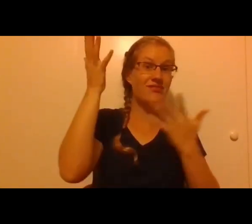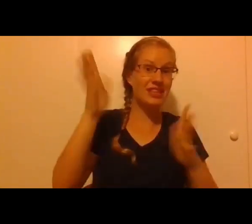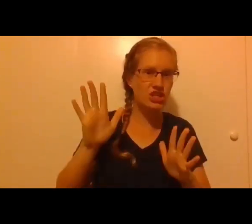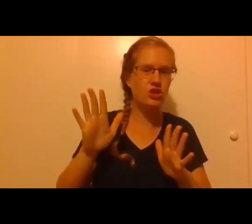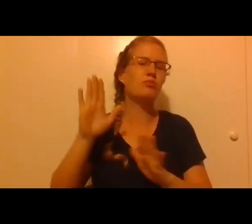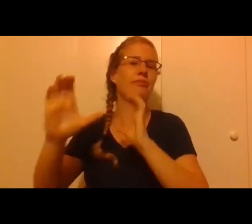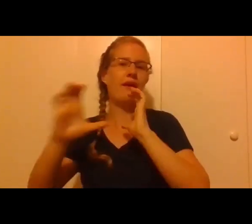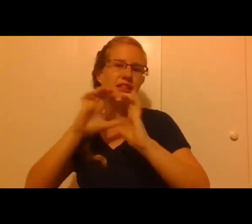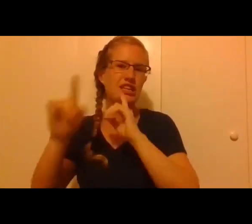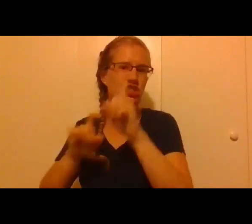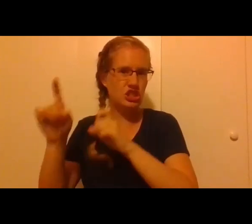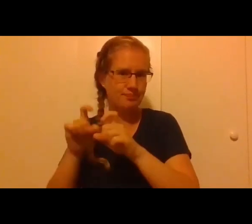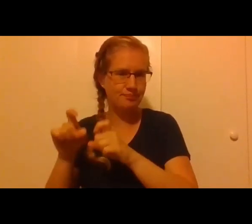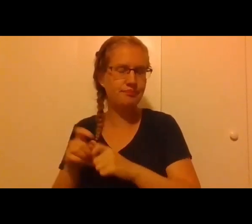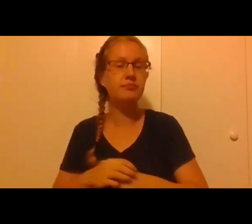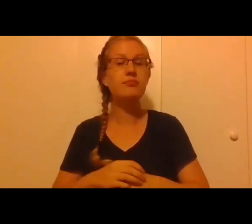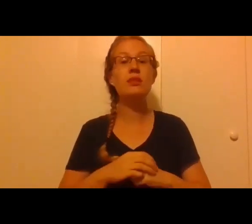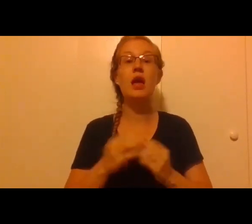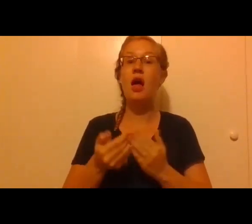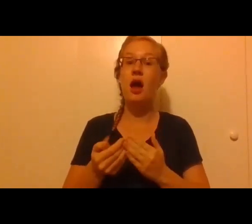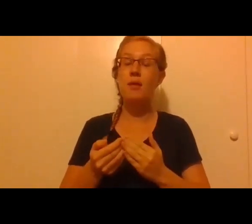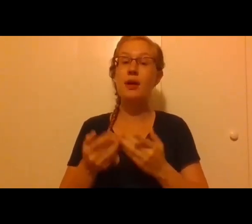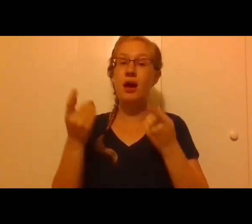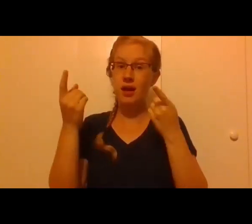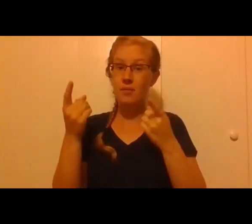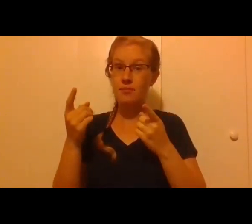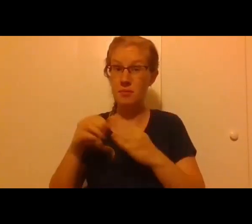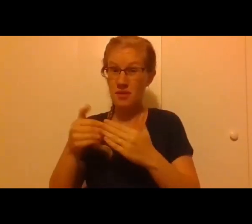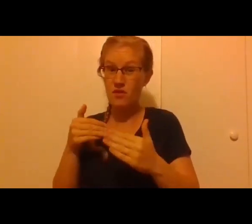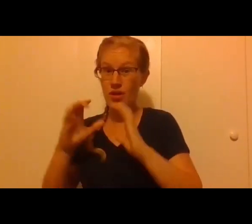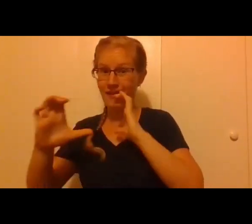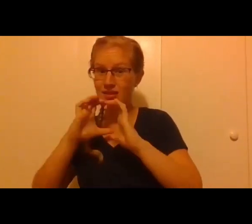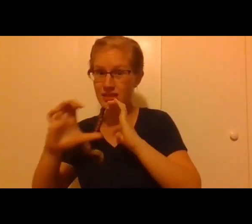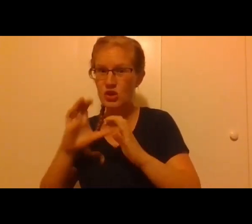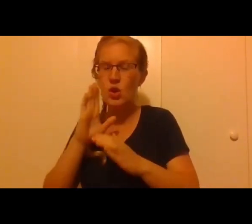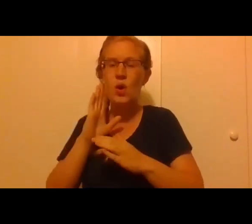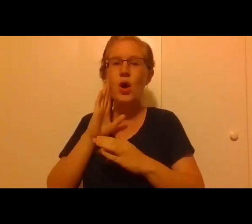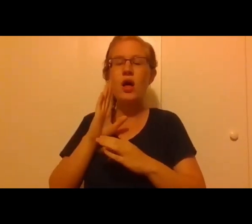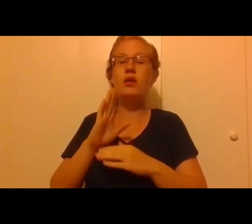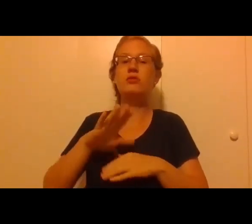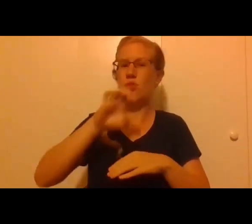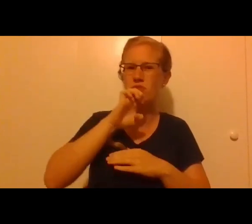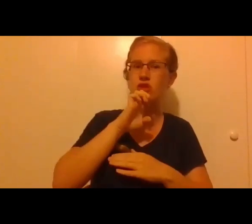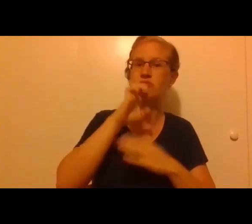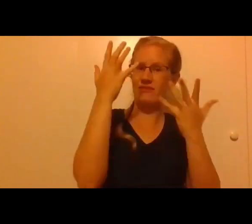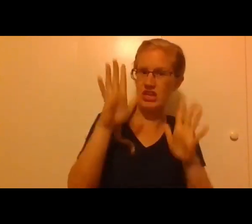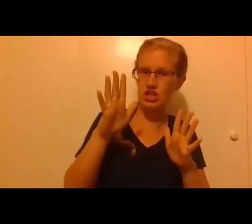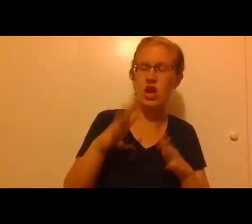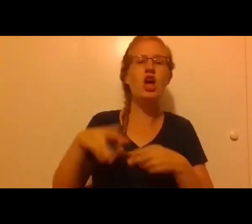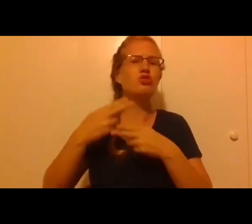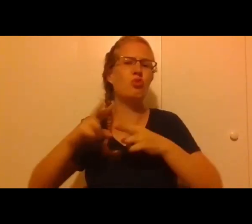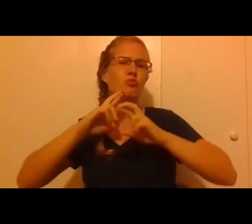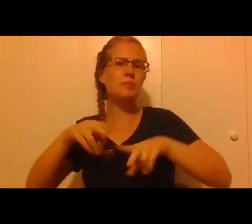Before that moderated conversation, we'll be very blessed because we'll have a short response to Archbishop Kurtz's remarks from